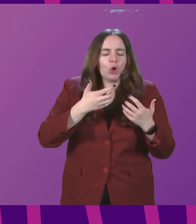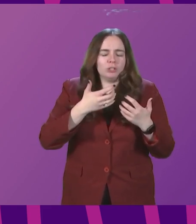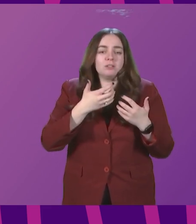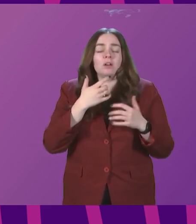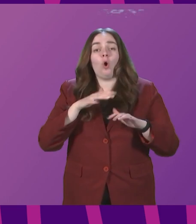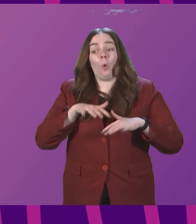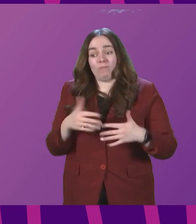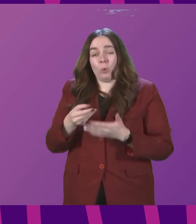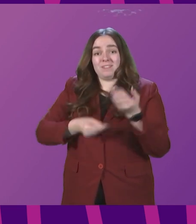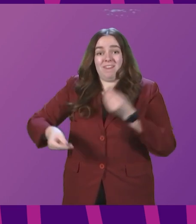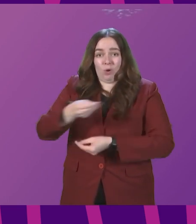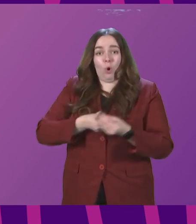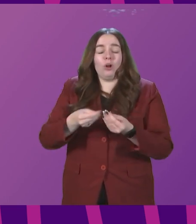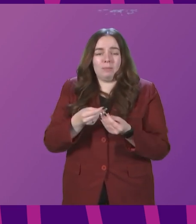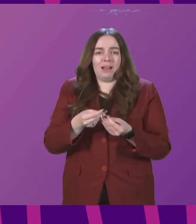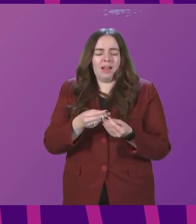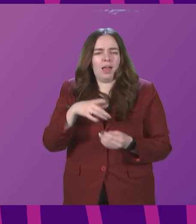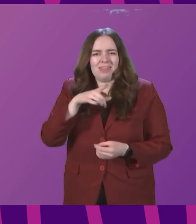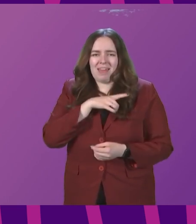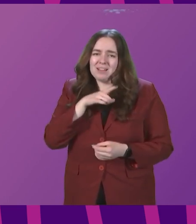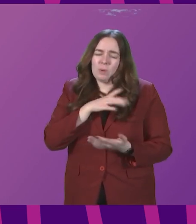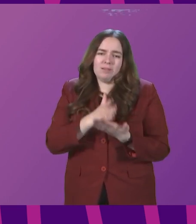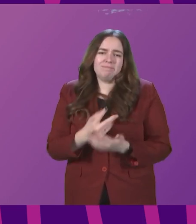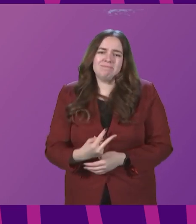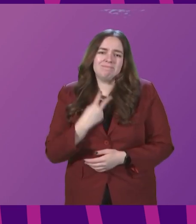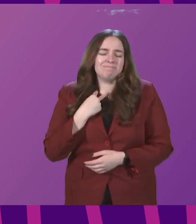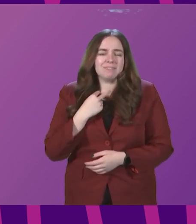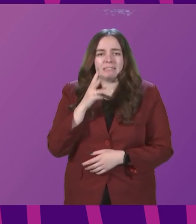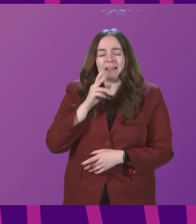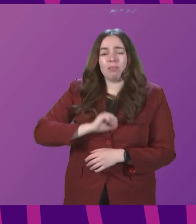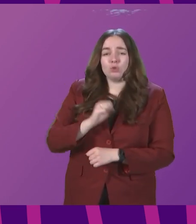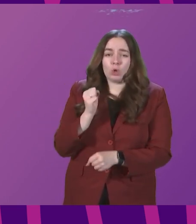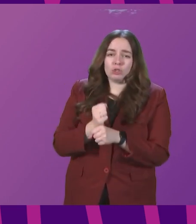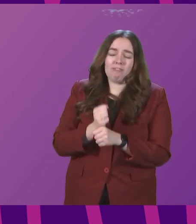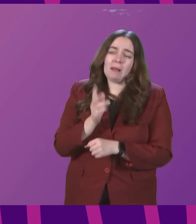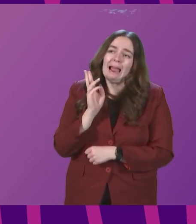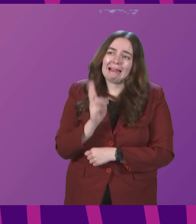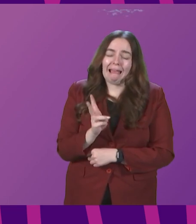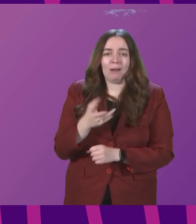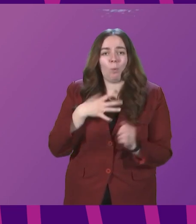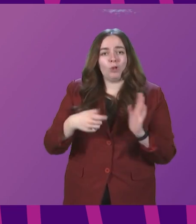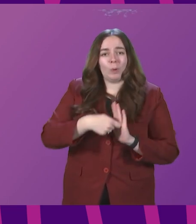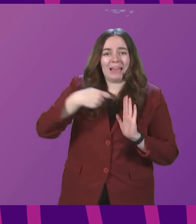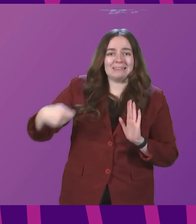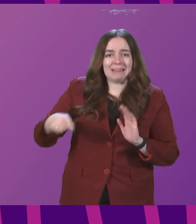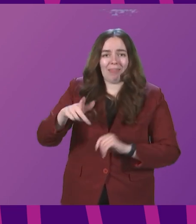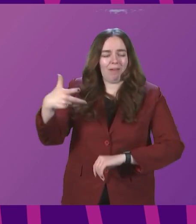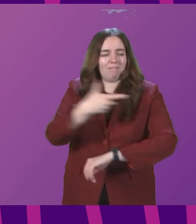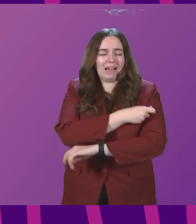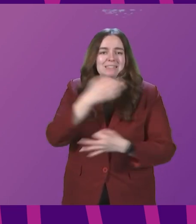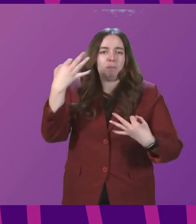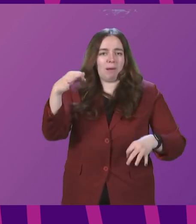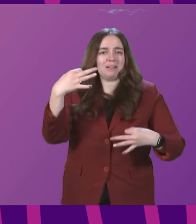our economy. And that's why it's so disappointing to see the Scottish government again looking to extend their vaccine passport